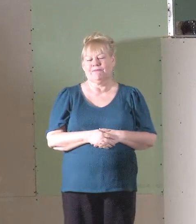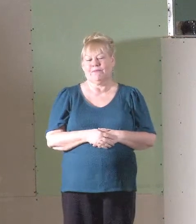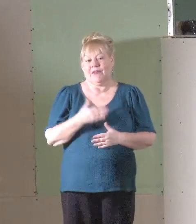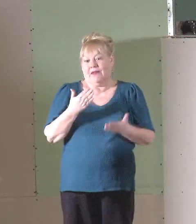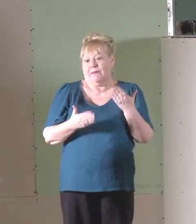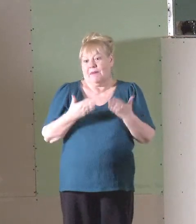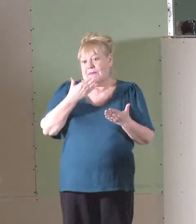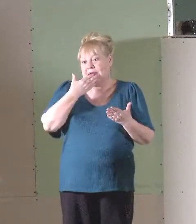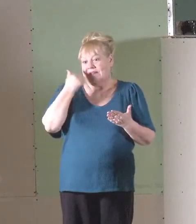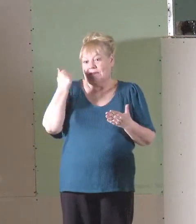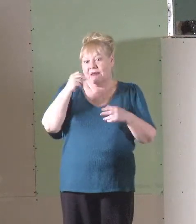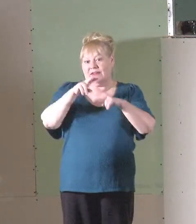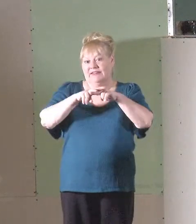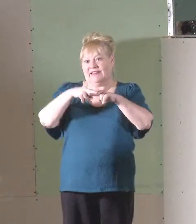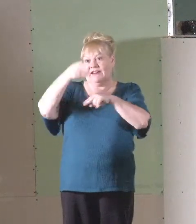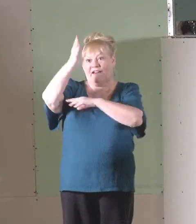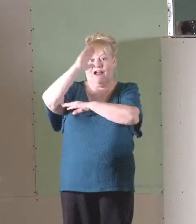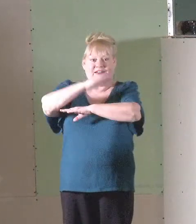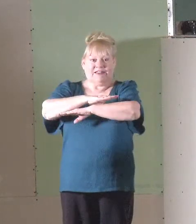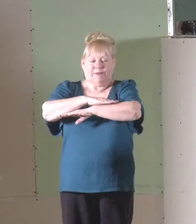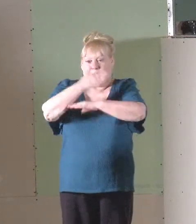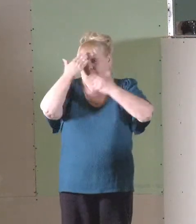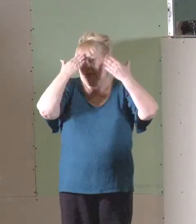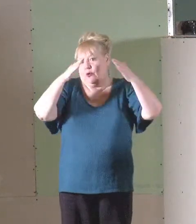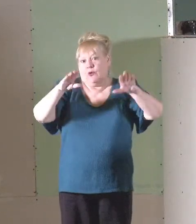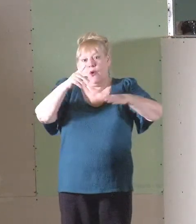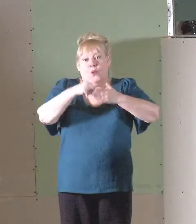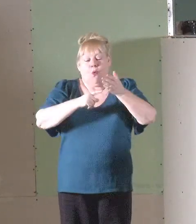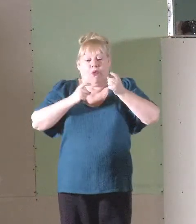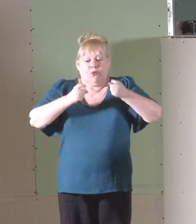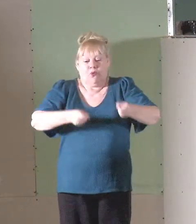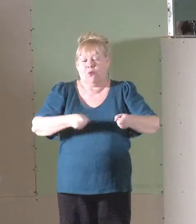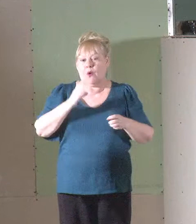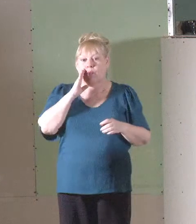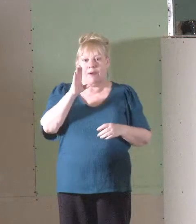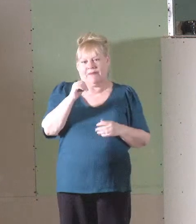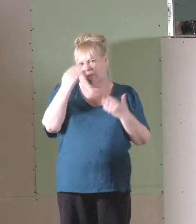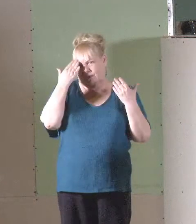Maybe it's a better seat at God's table. We really don't know what that reward might be.